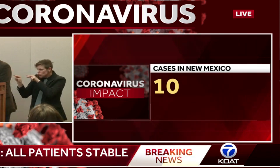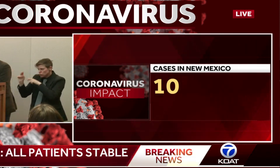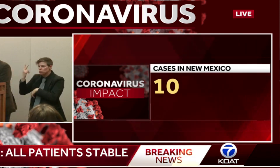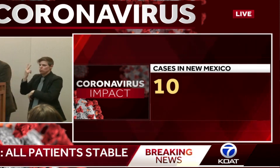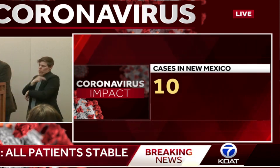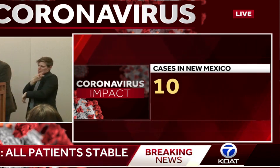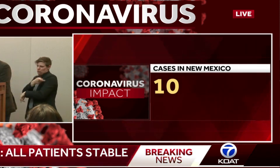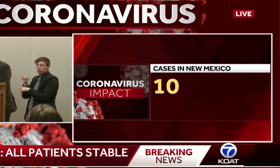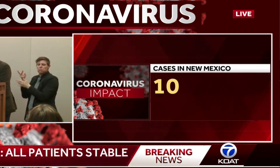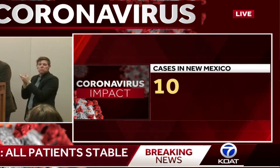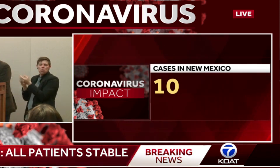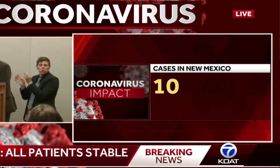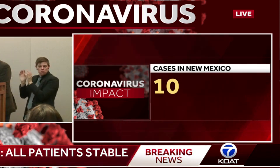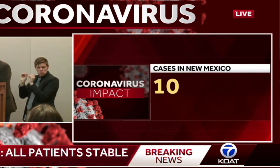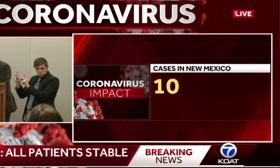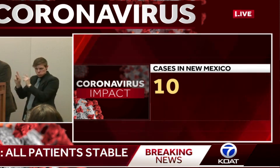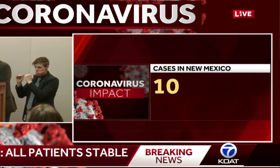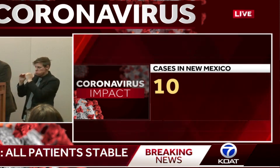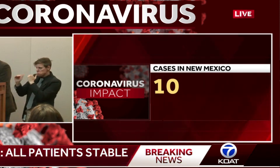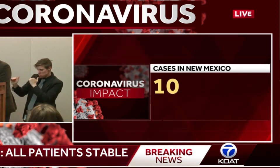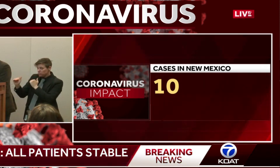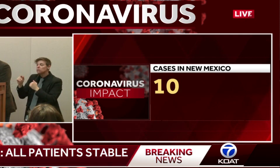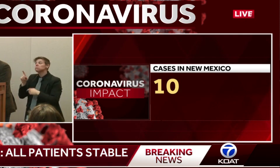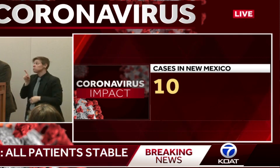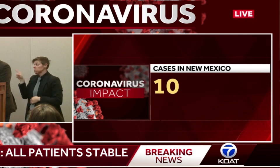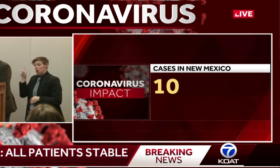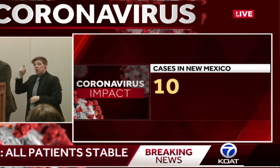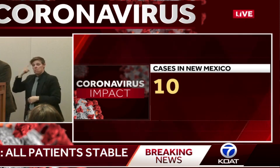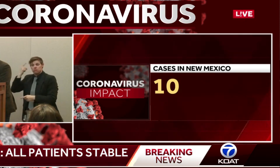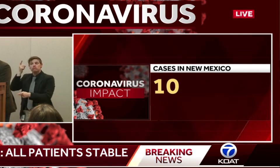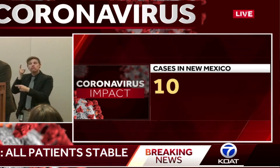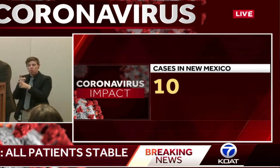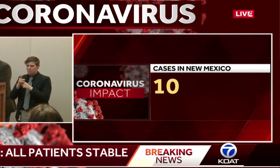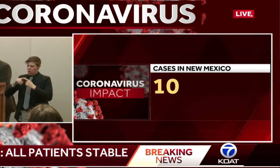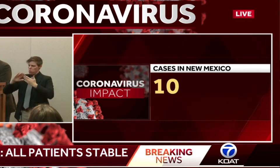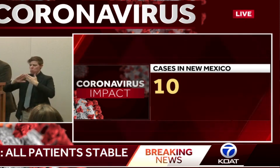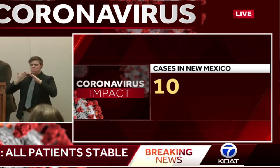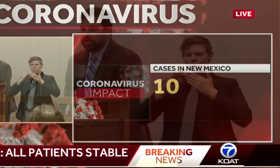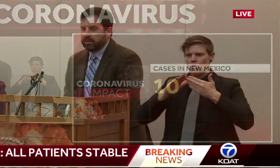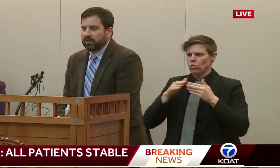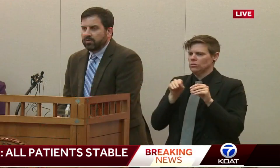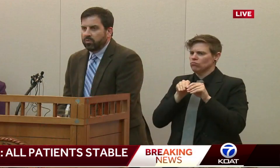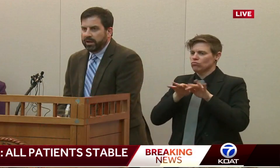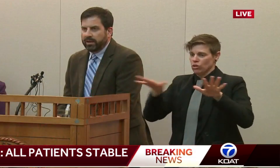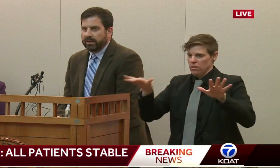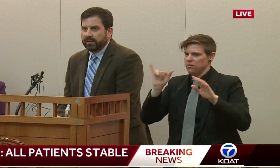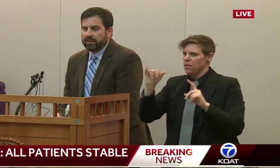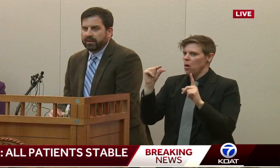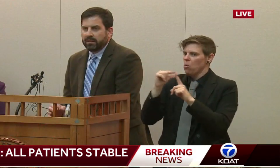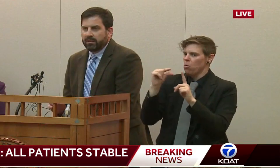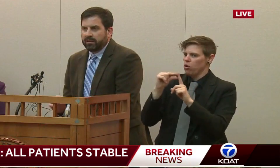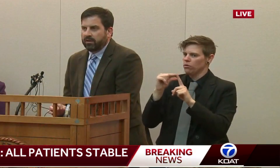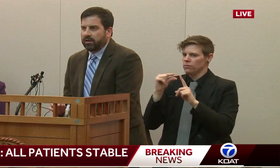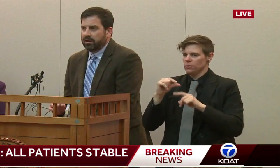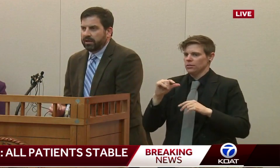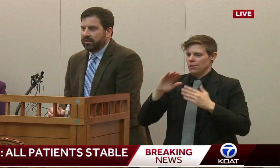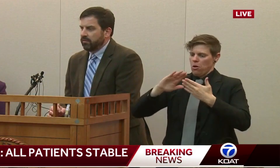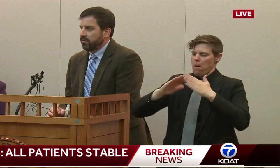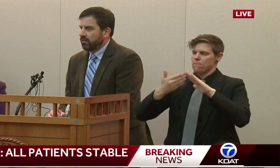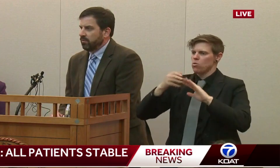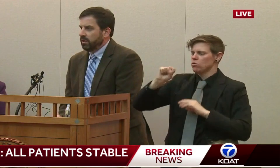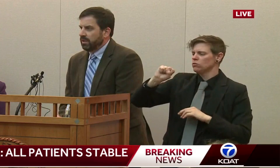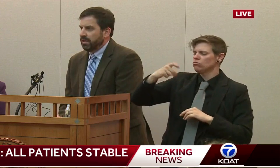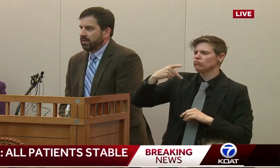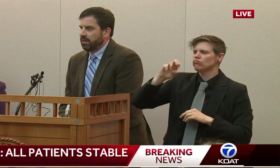The governor was correct about community spread. We use that term when there are